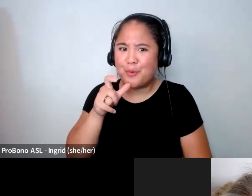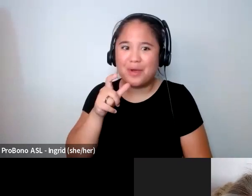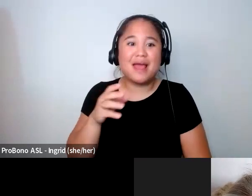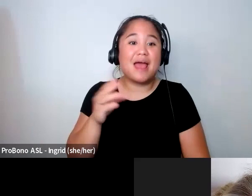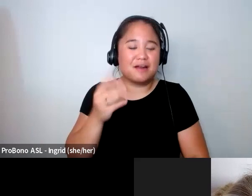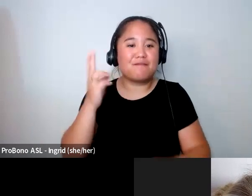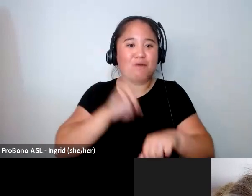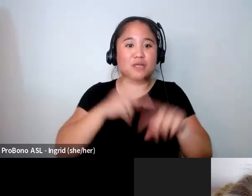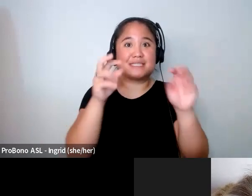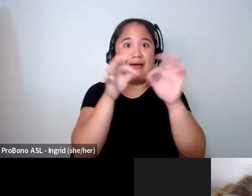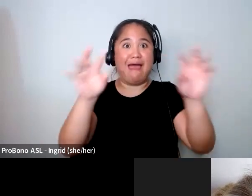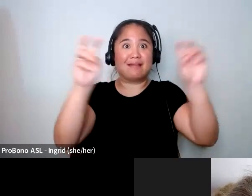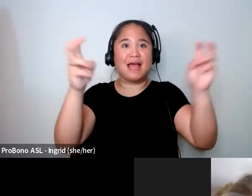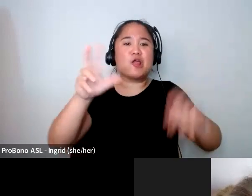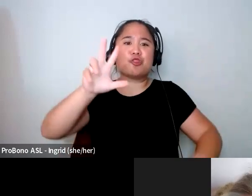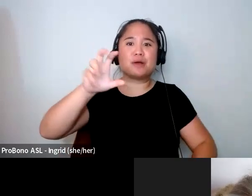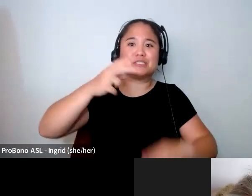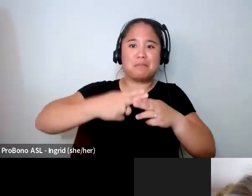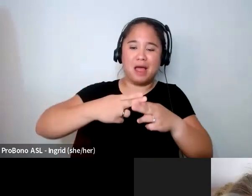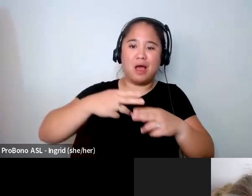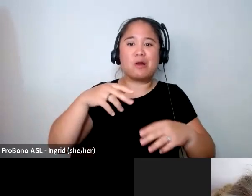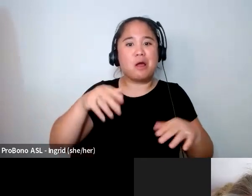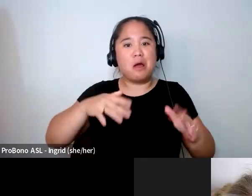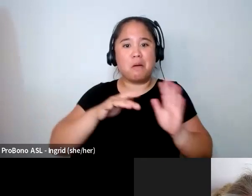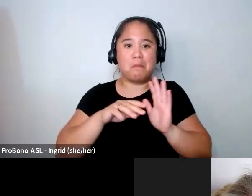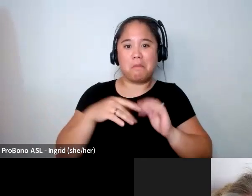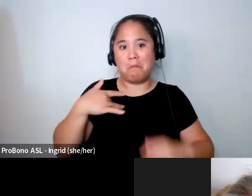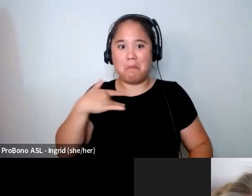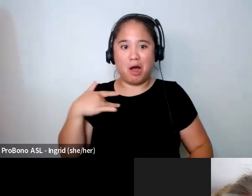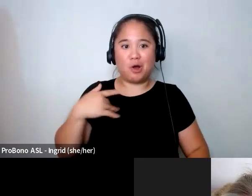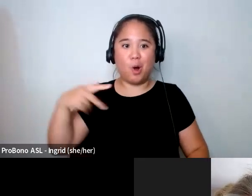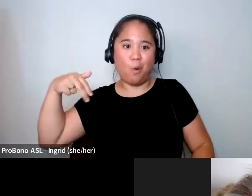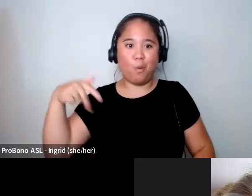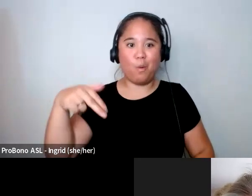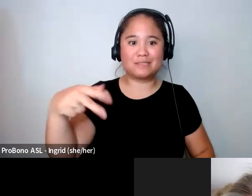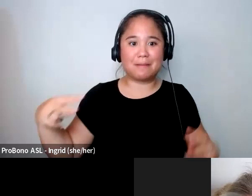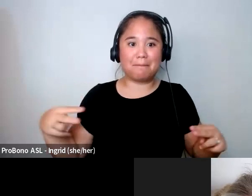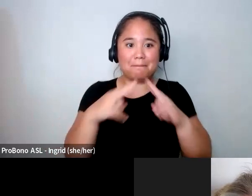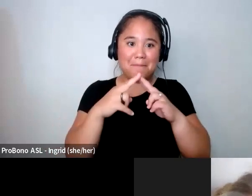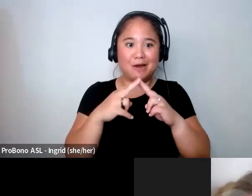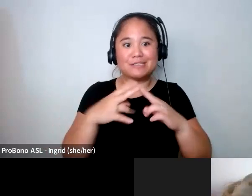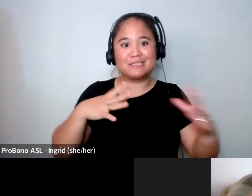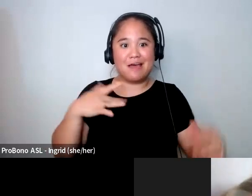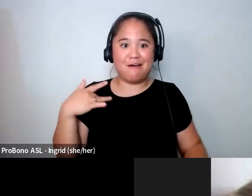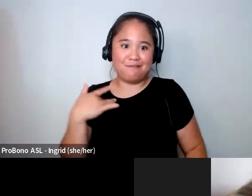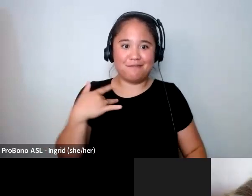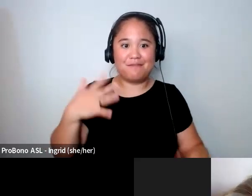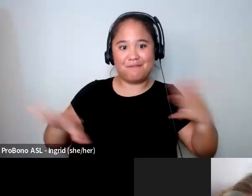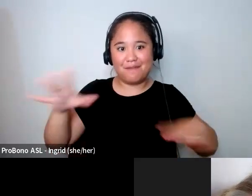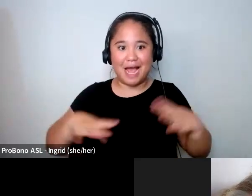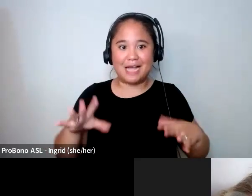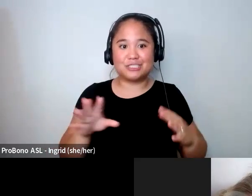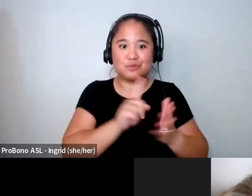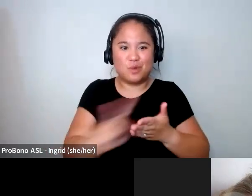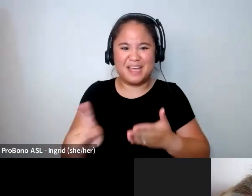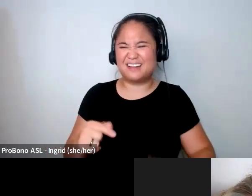the headline was 300 pound model walks the runway at Paris fashion week and I hate when they do that they just put your weight out there